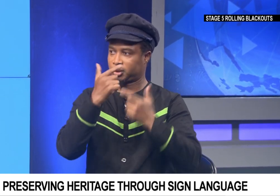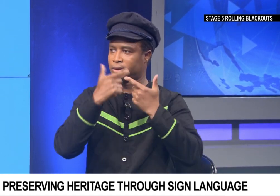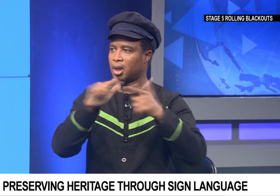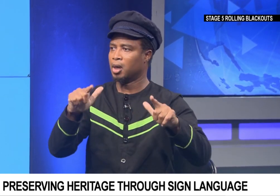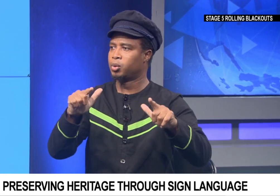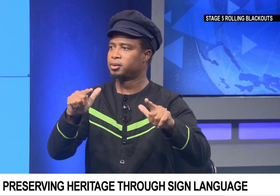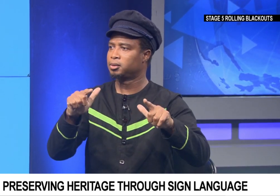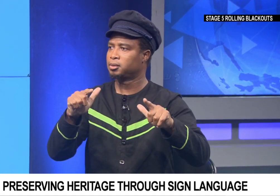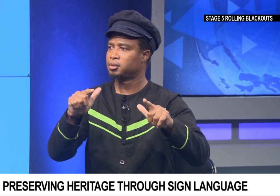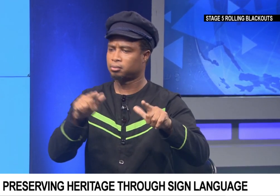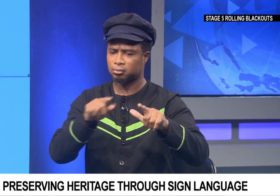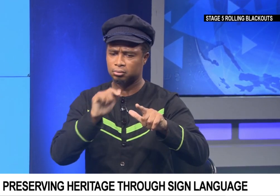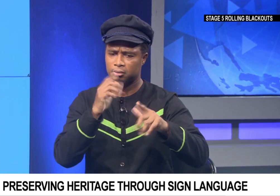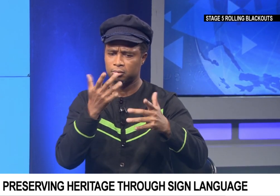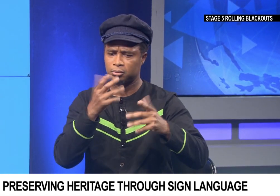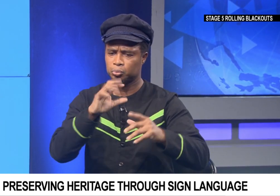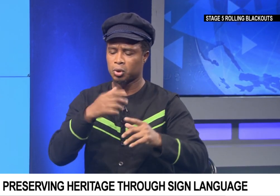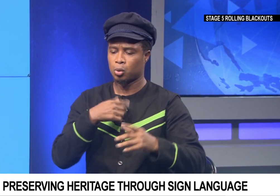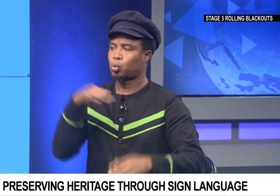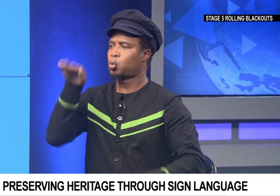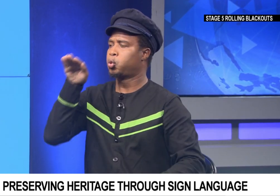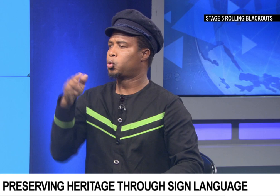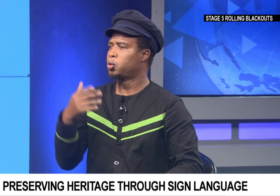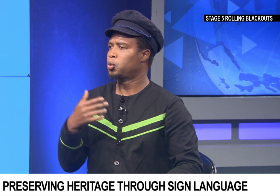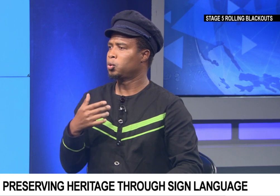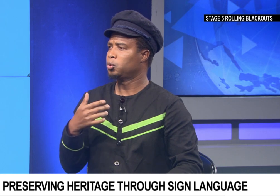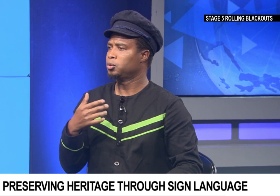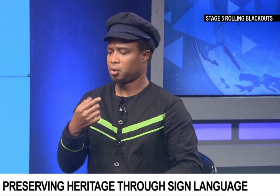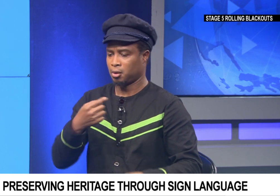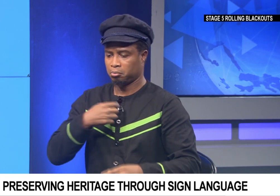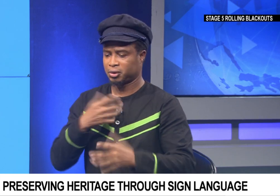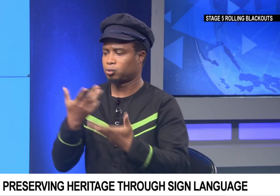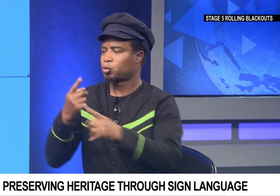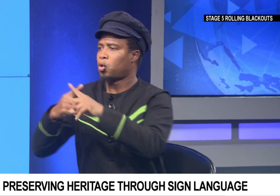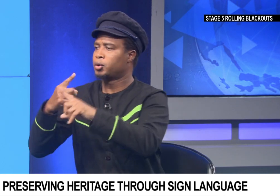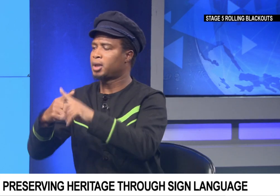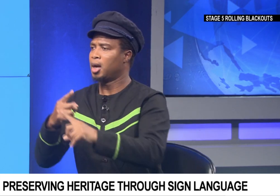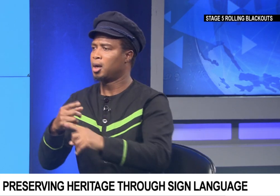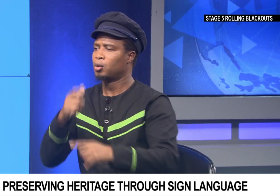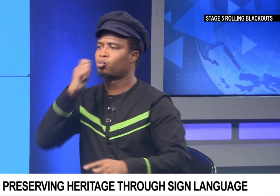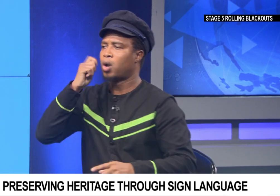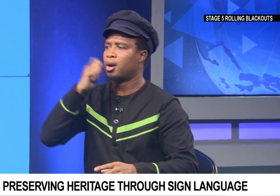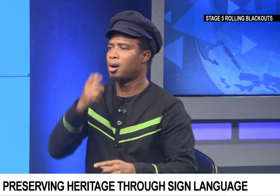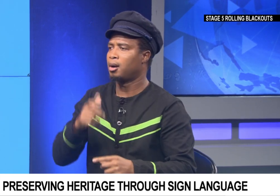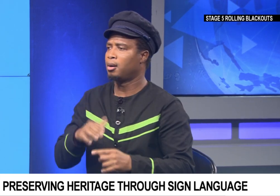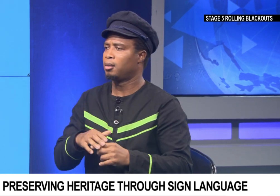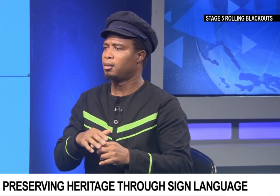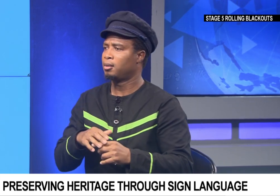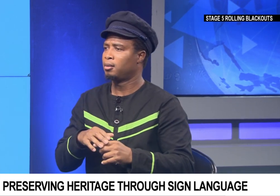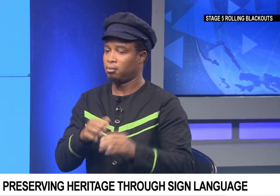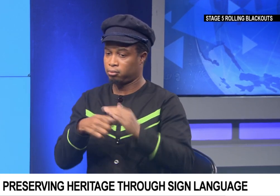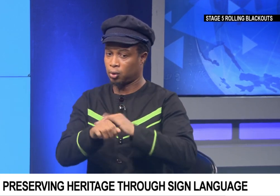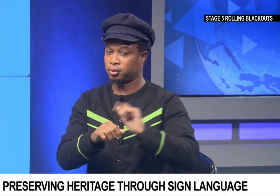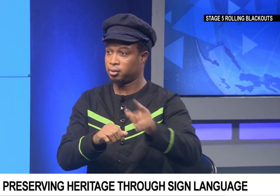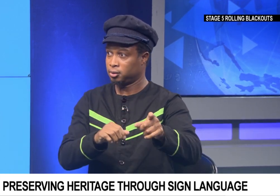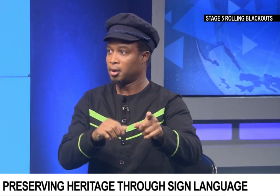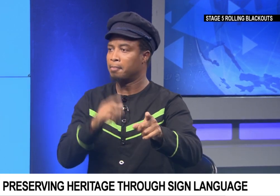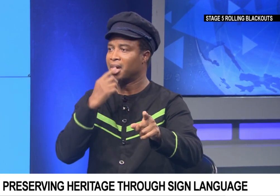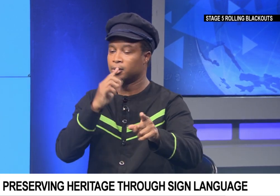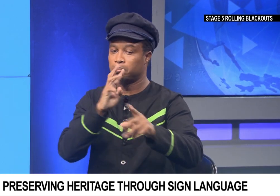various provinces knowing their own language. So, if whether I'm Zulu, Xhosa, or Sisswana